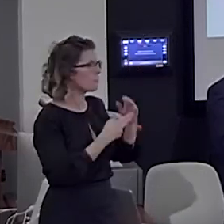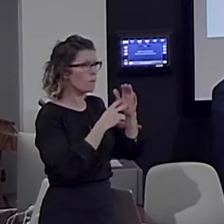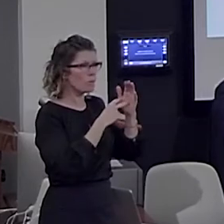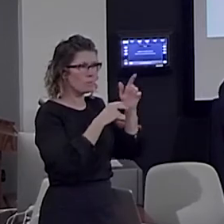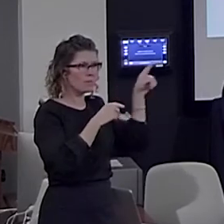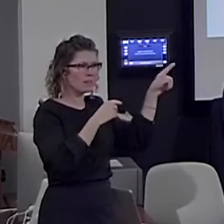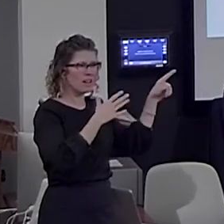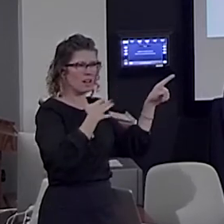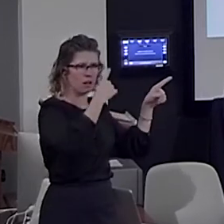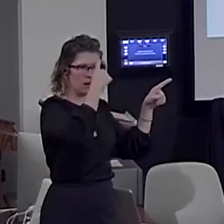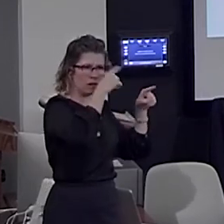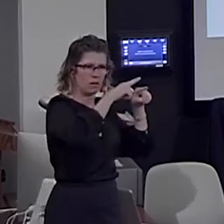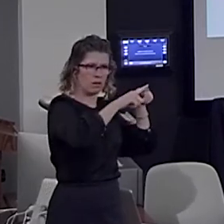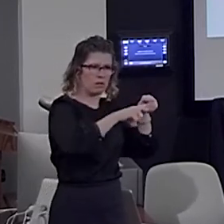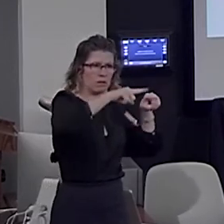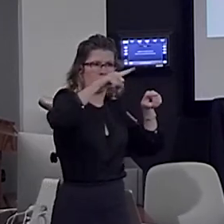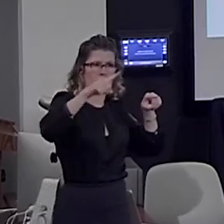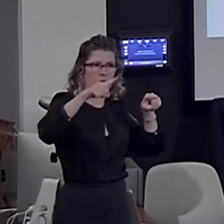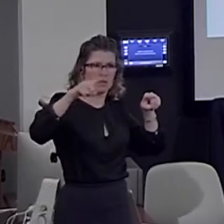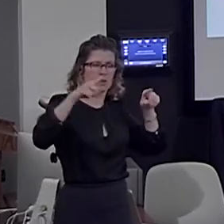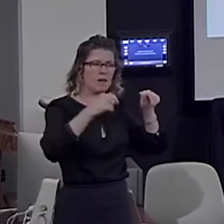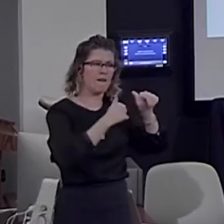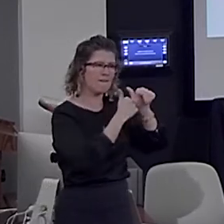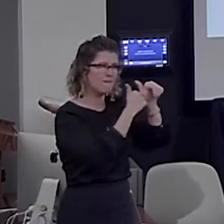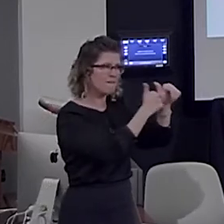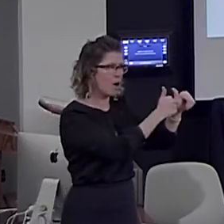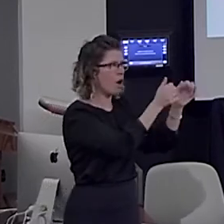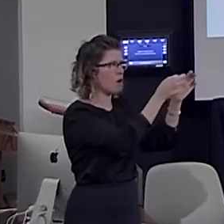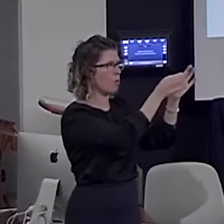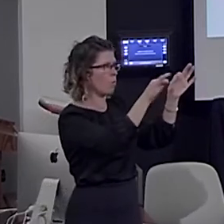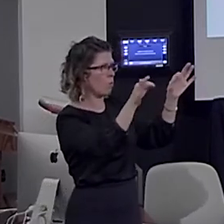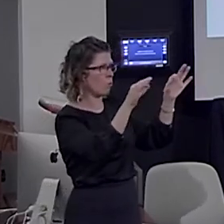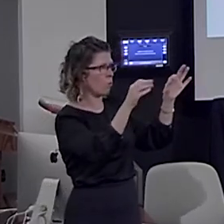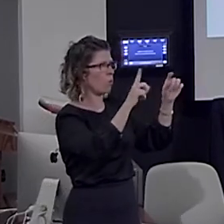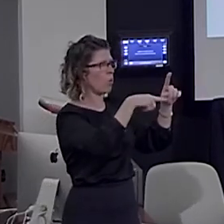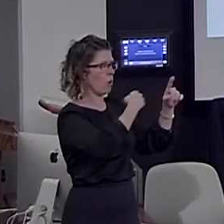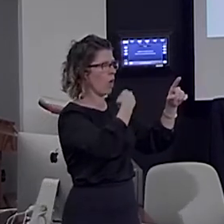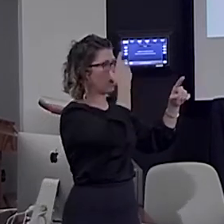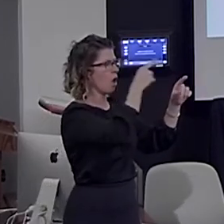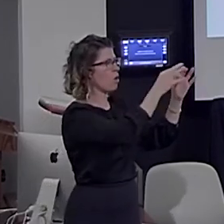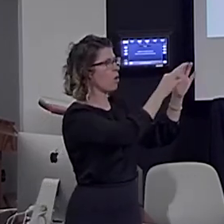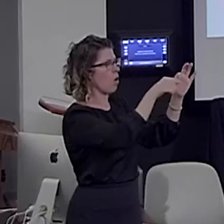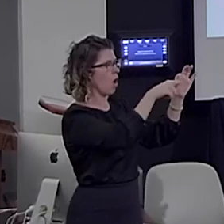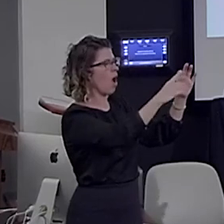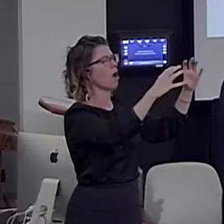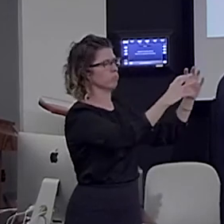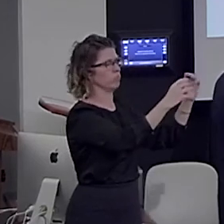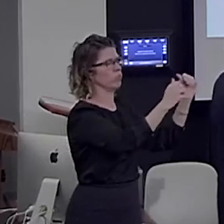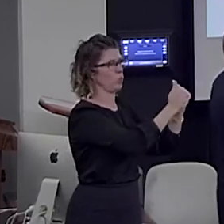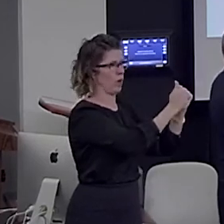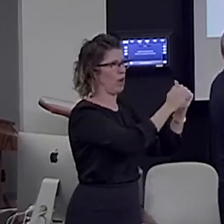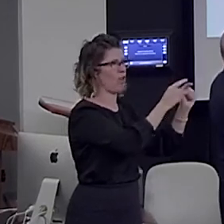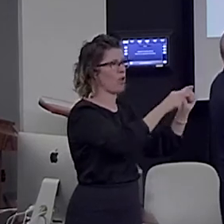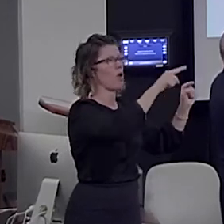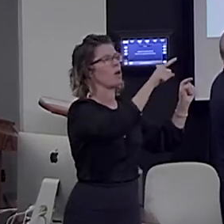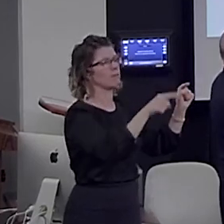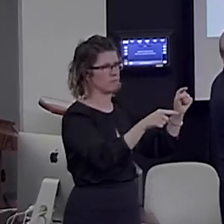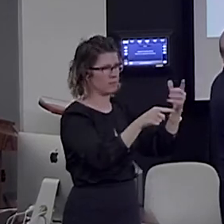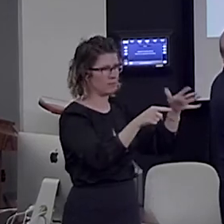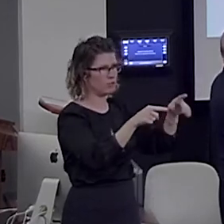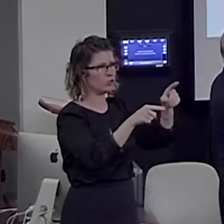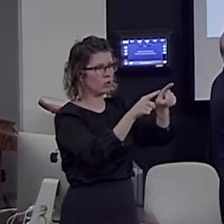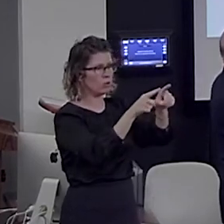tracking the constituent by going up, and then falling at the end of the constituent. And this reflects,